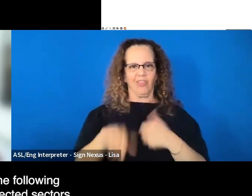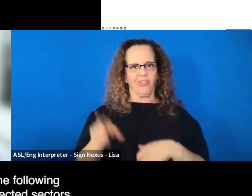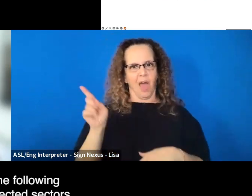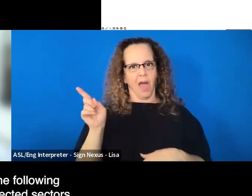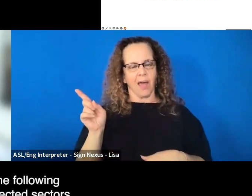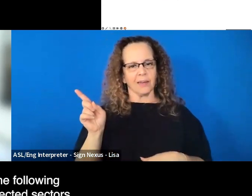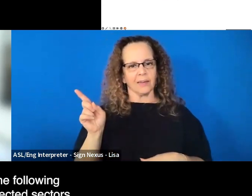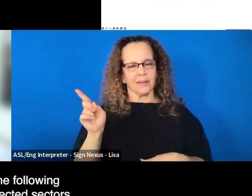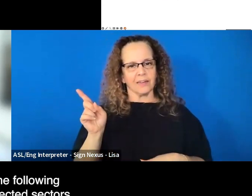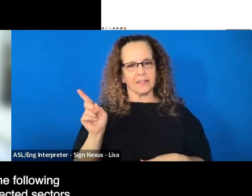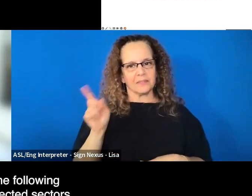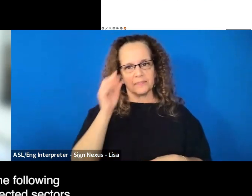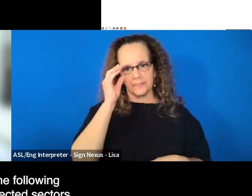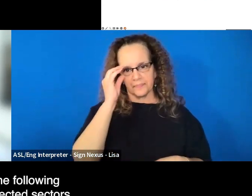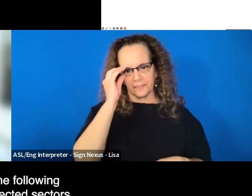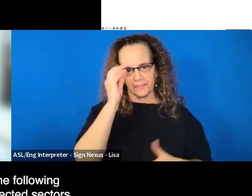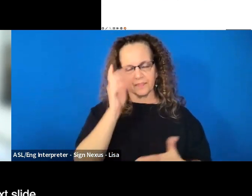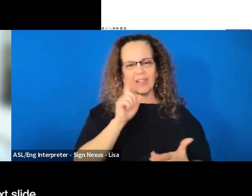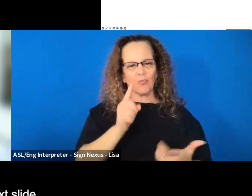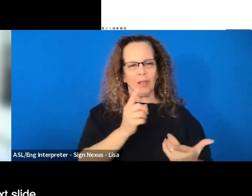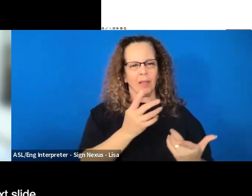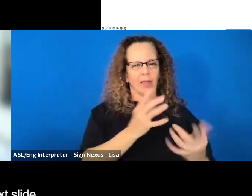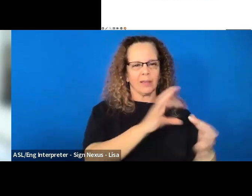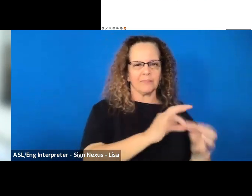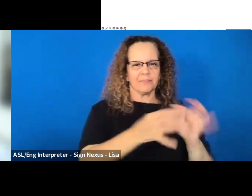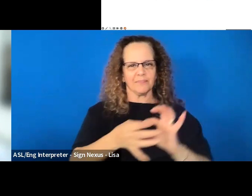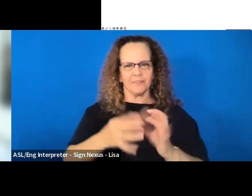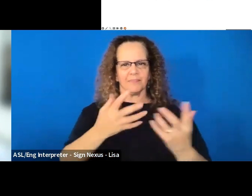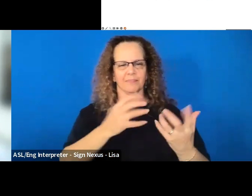following interconnected sectors. Next slide.